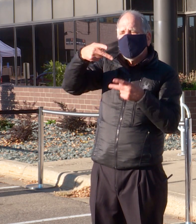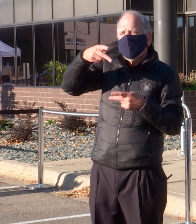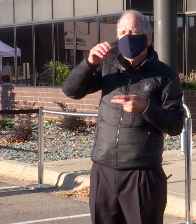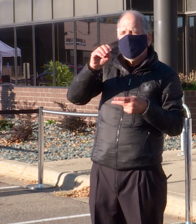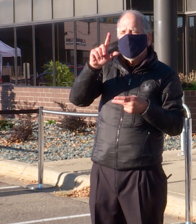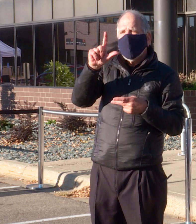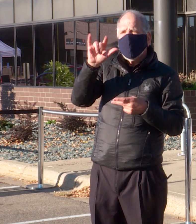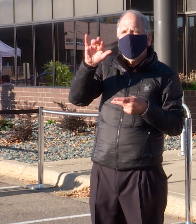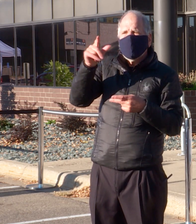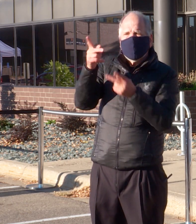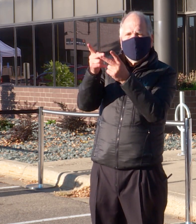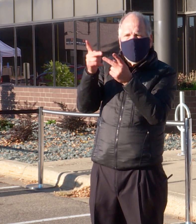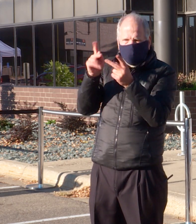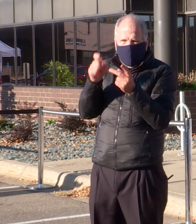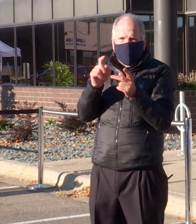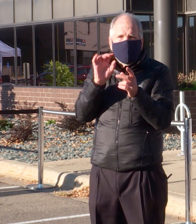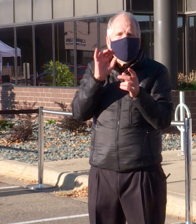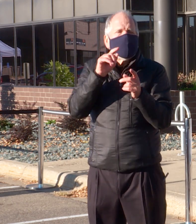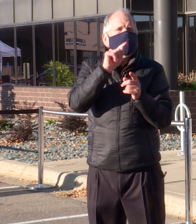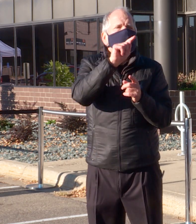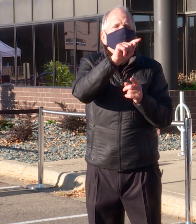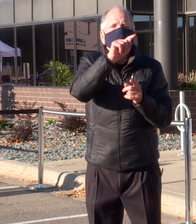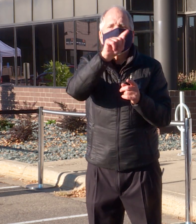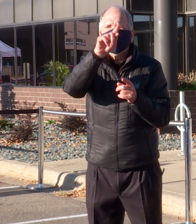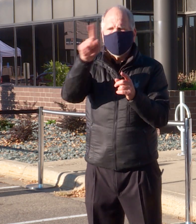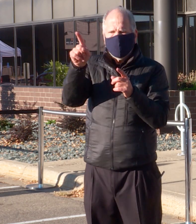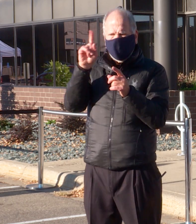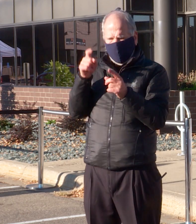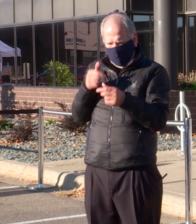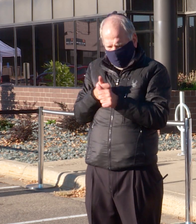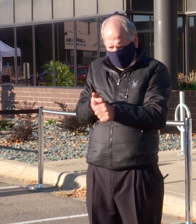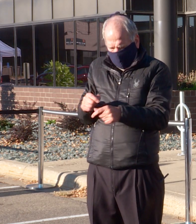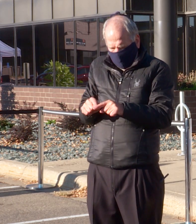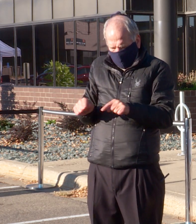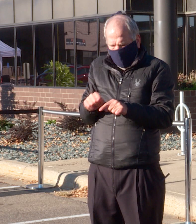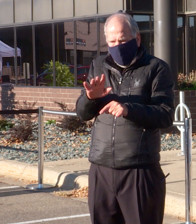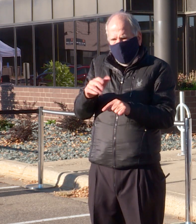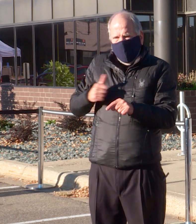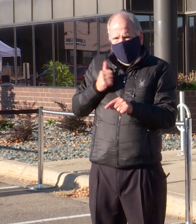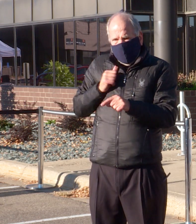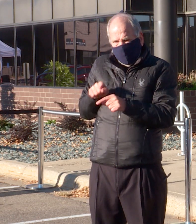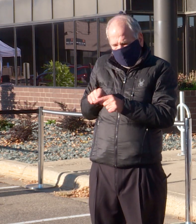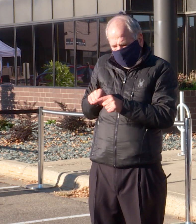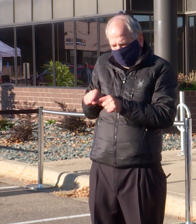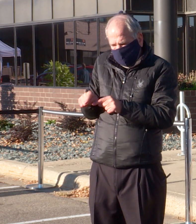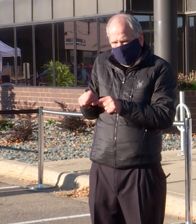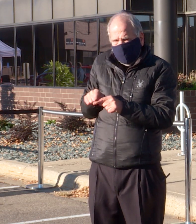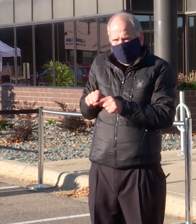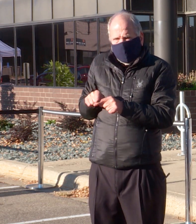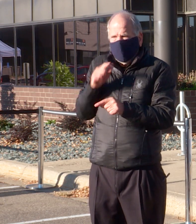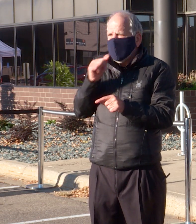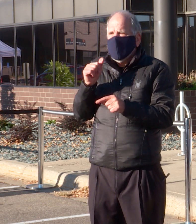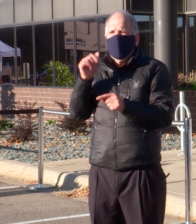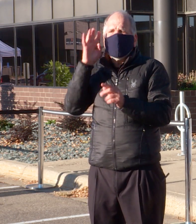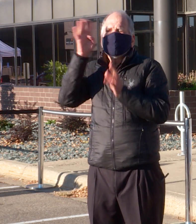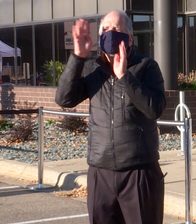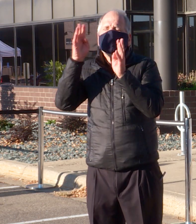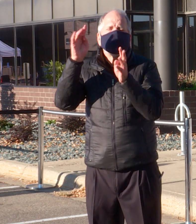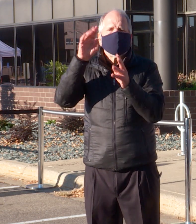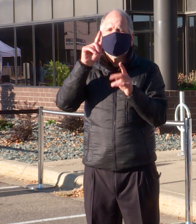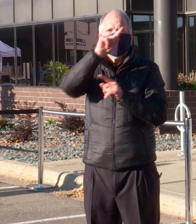are safe and secure. No concern as far